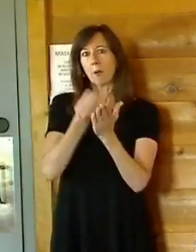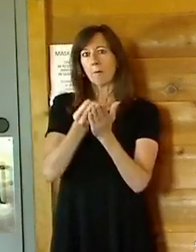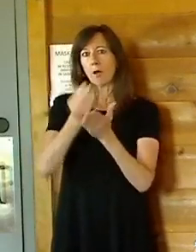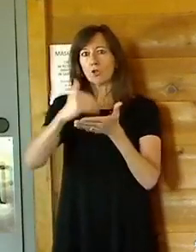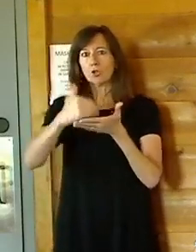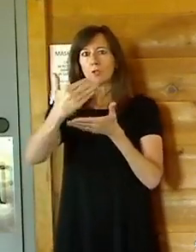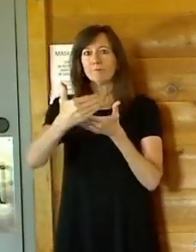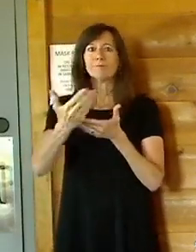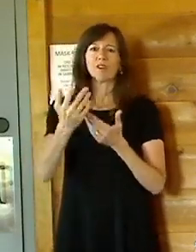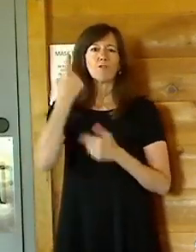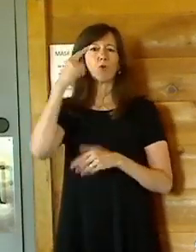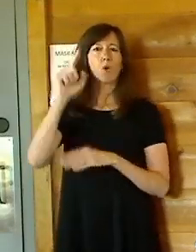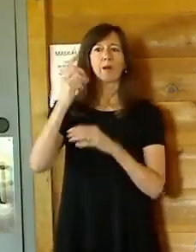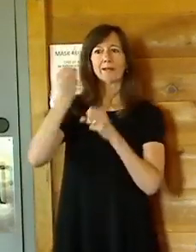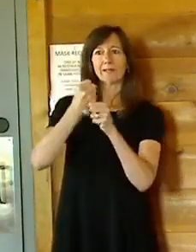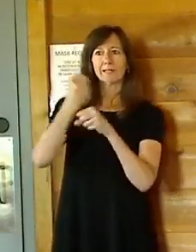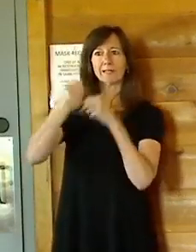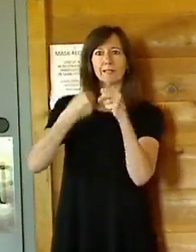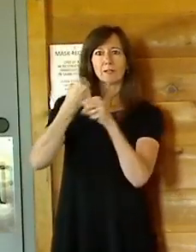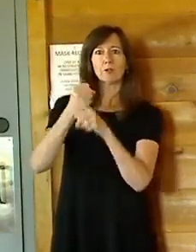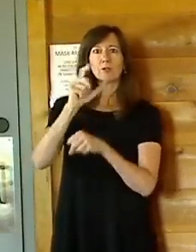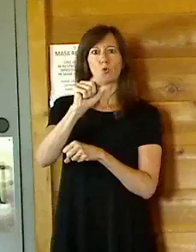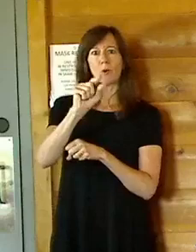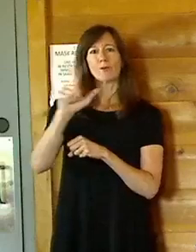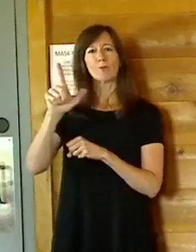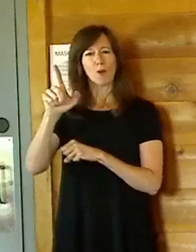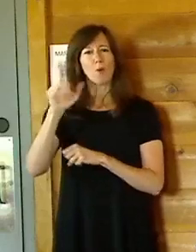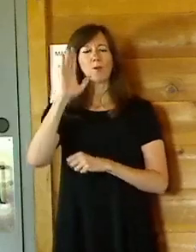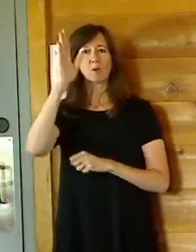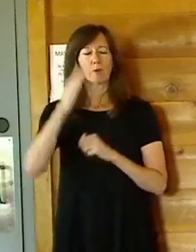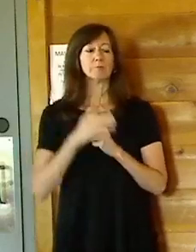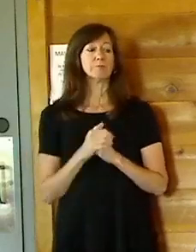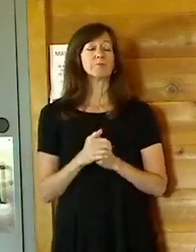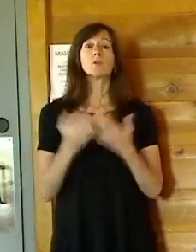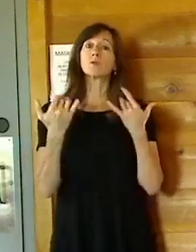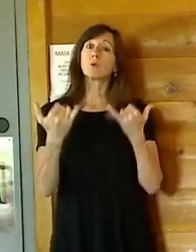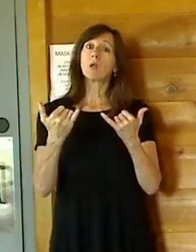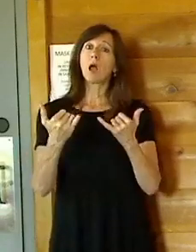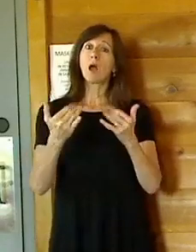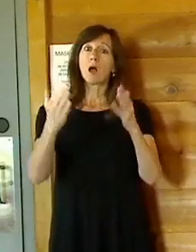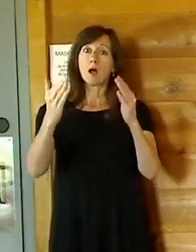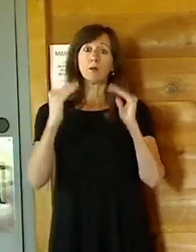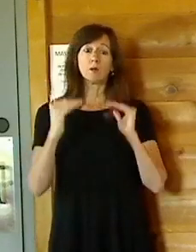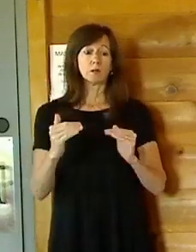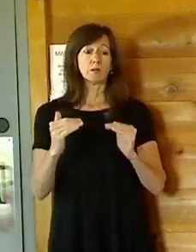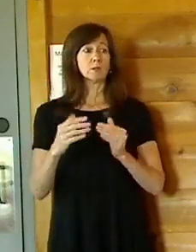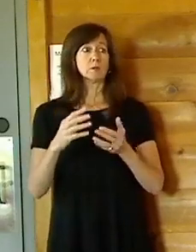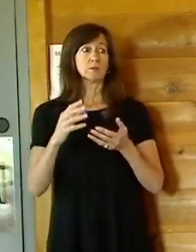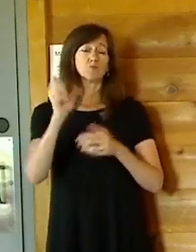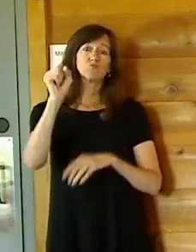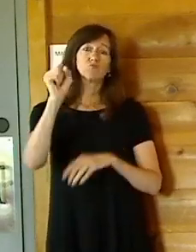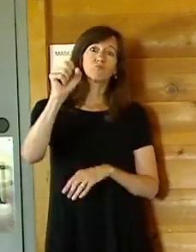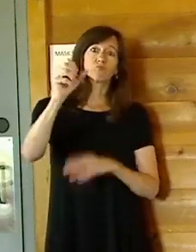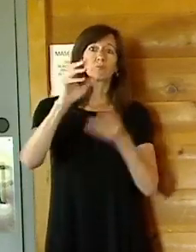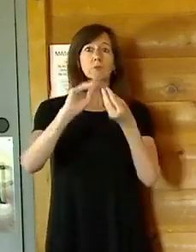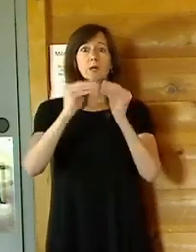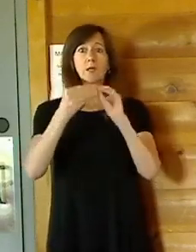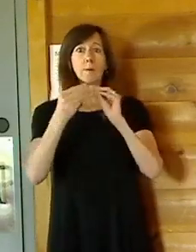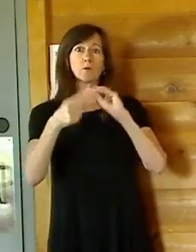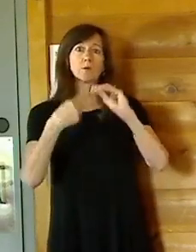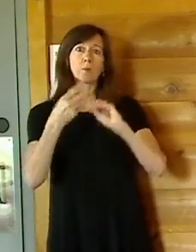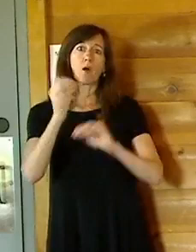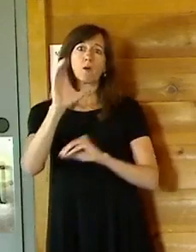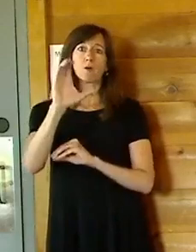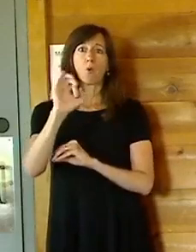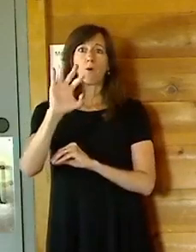a couple months off and then we'll get right back at it. Let's talk, though, a little bit about our data. So we have that to reflect